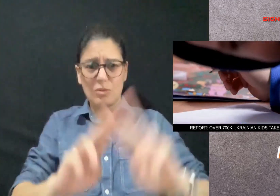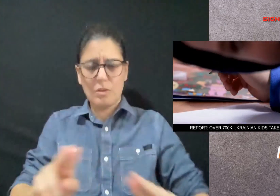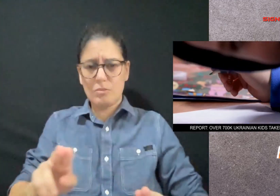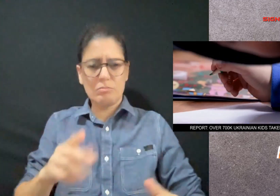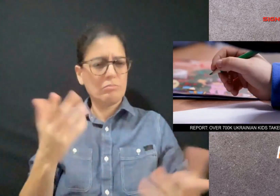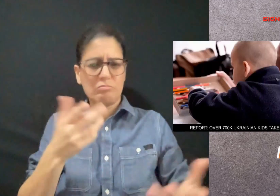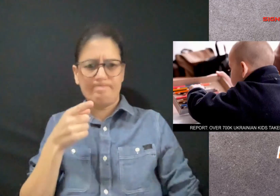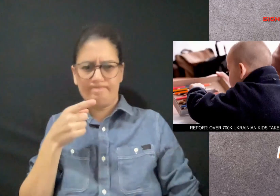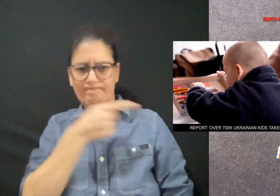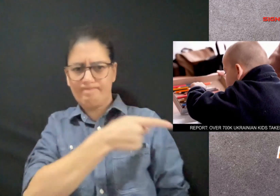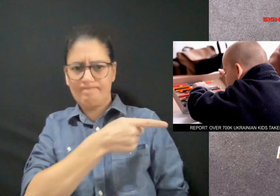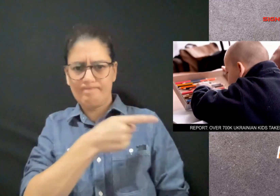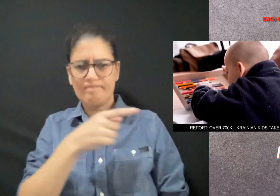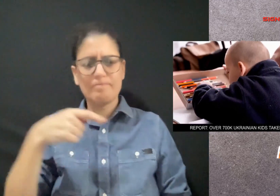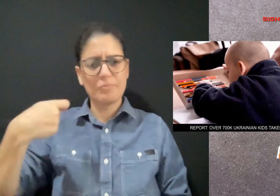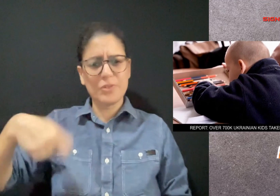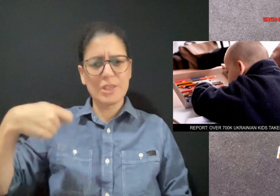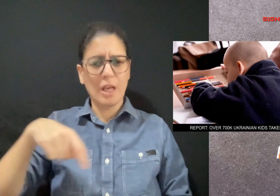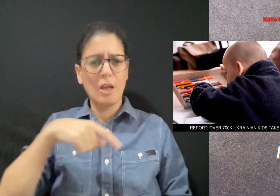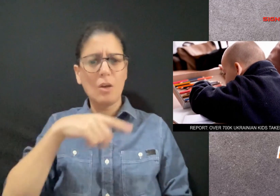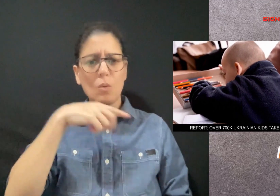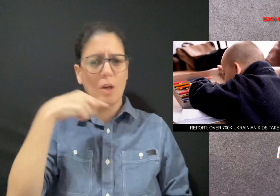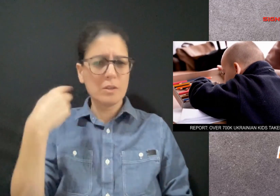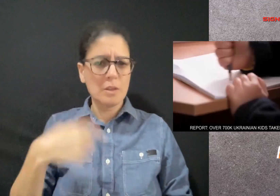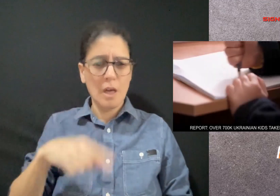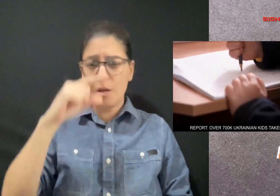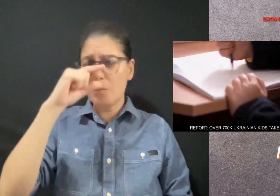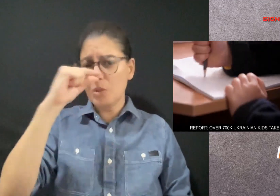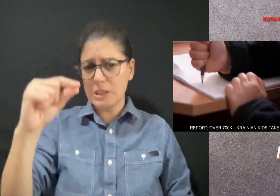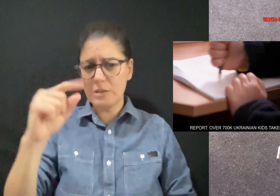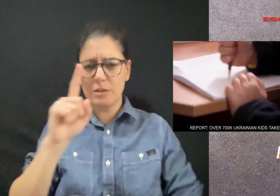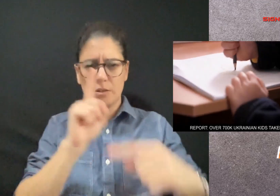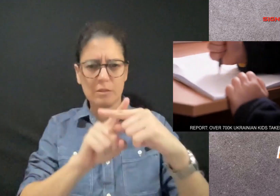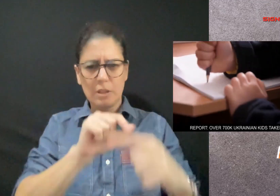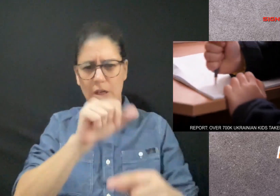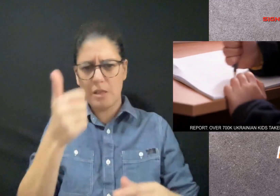for Russian President Vladimir Putin and other top officials.